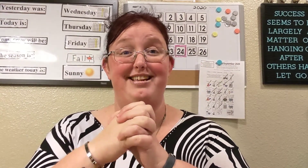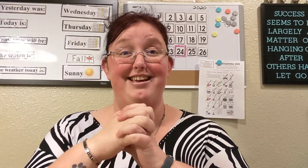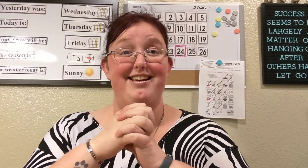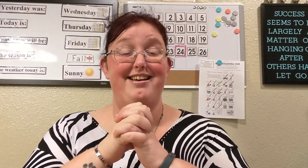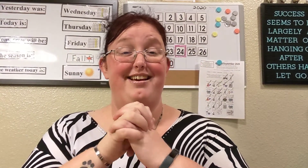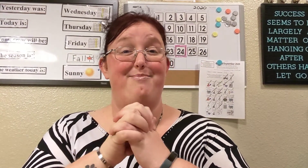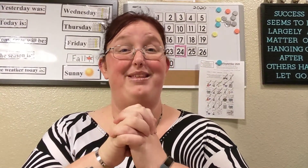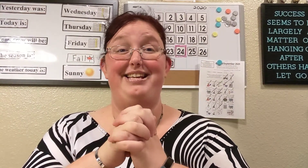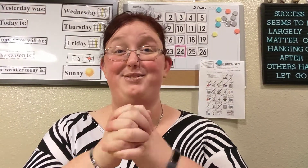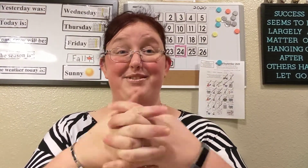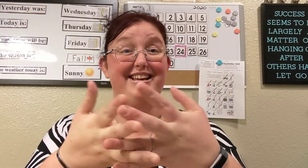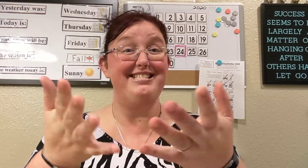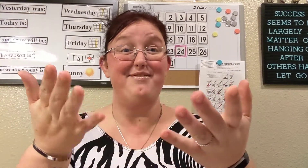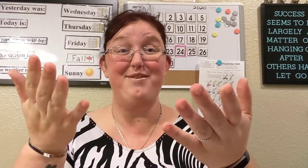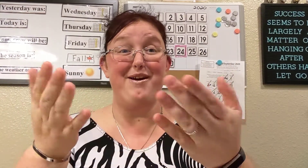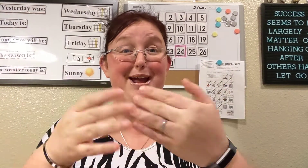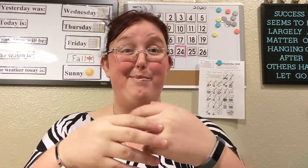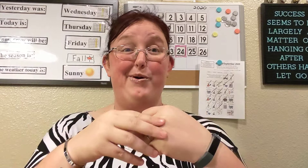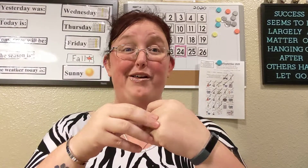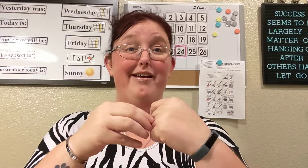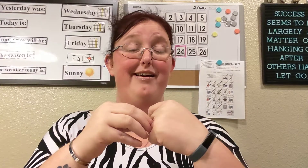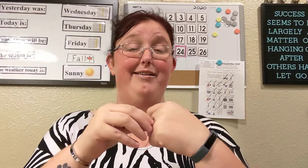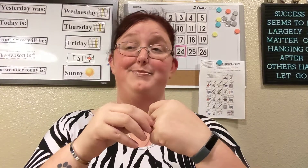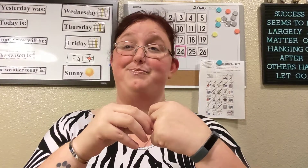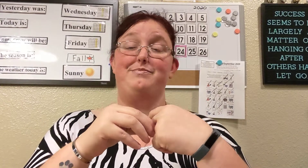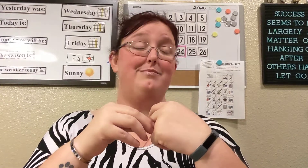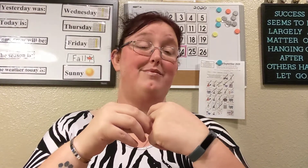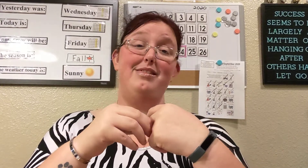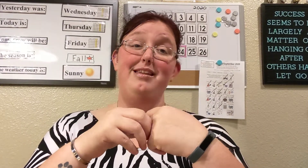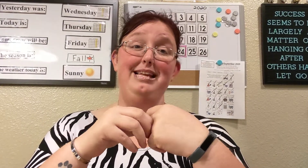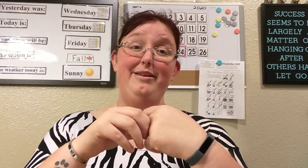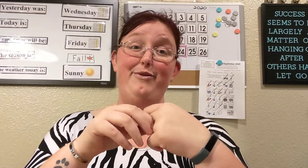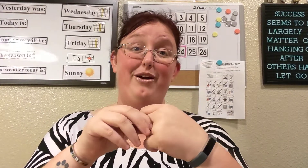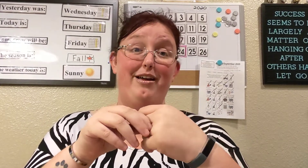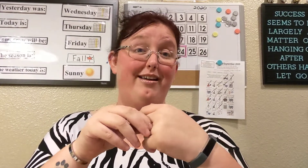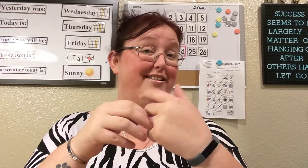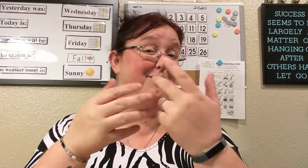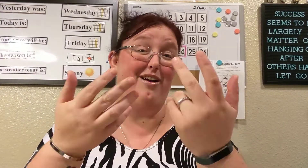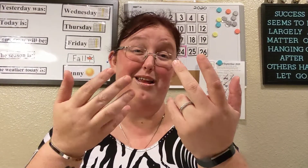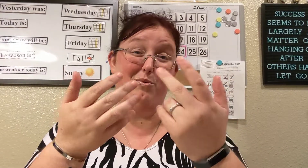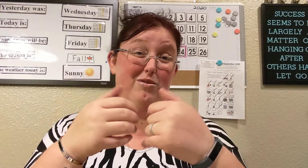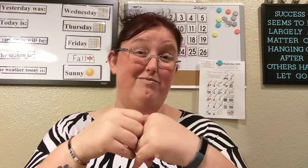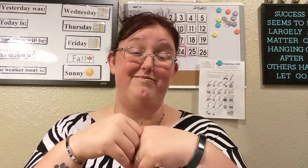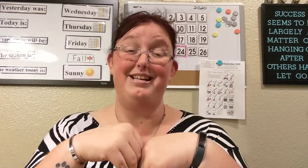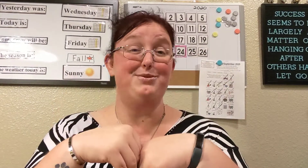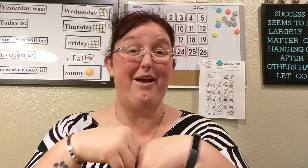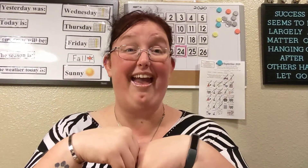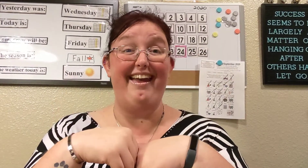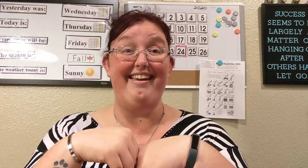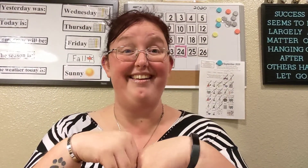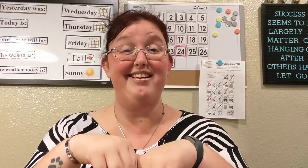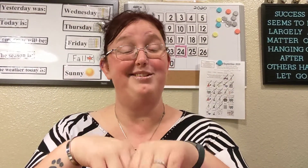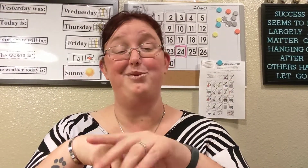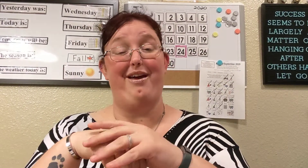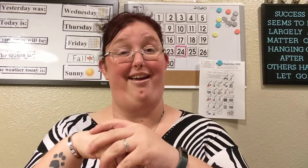please join us if you are able if you're if you're unable that's okay it's okay